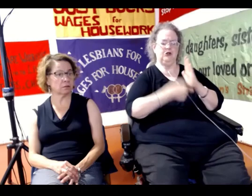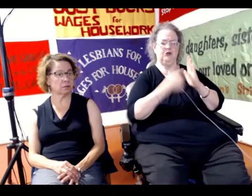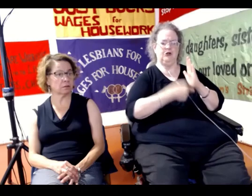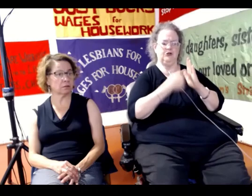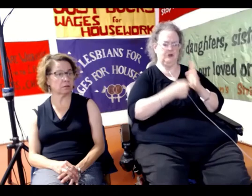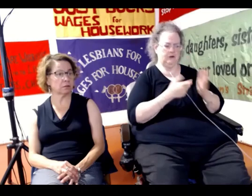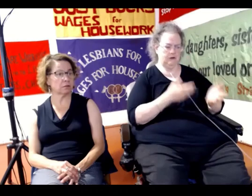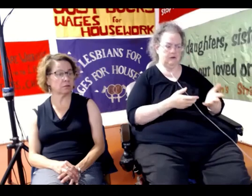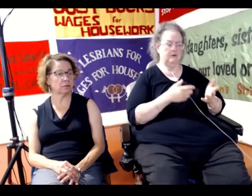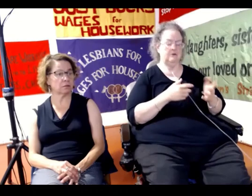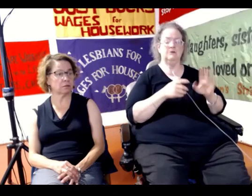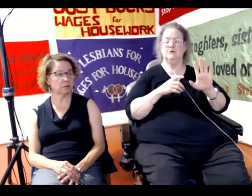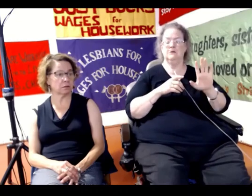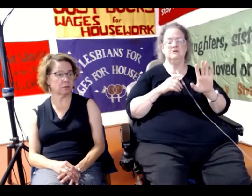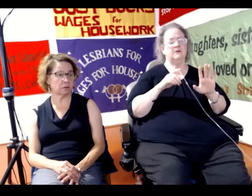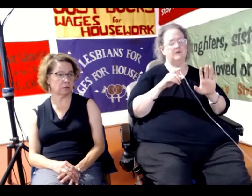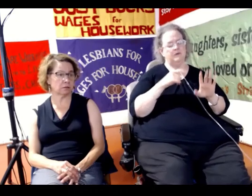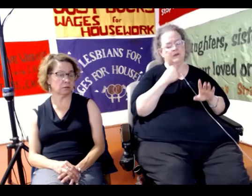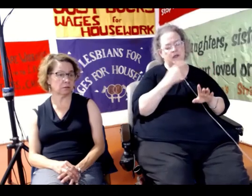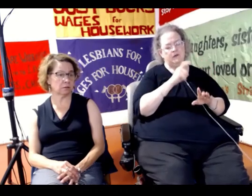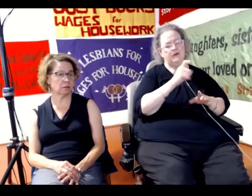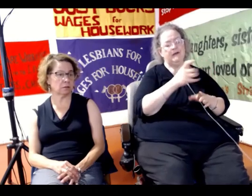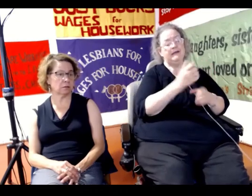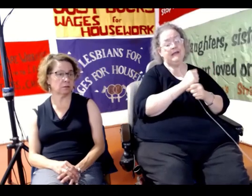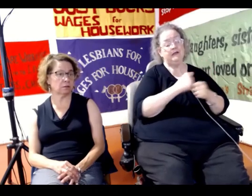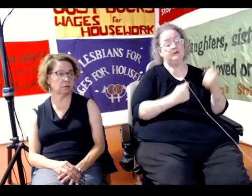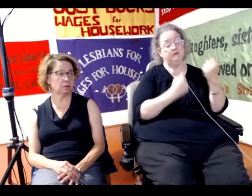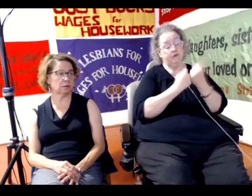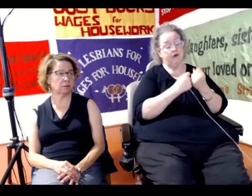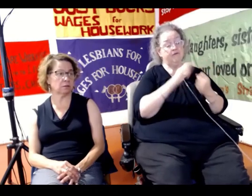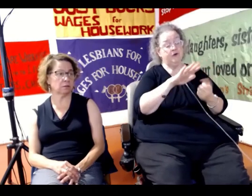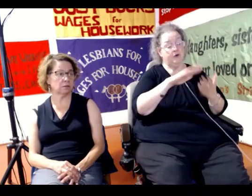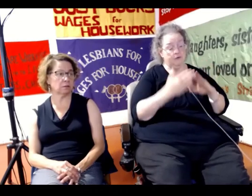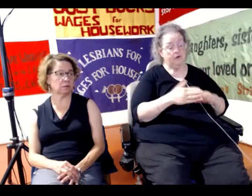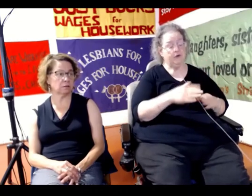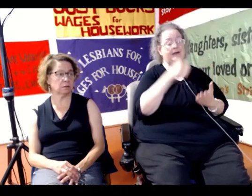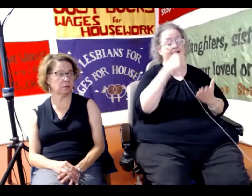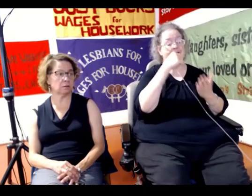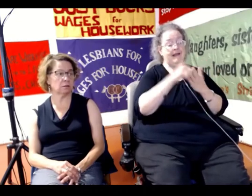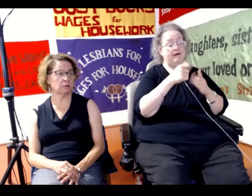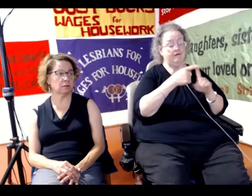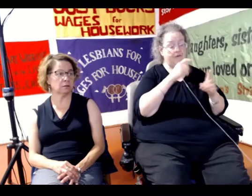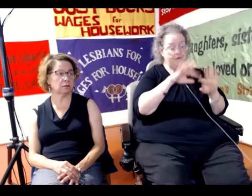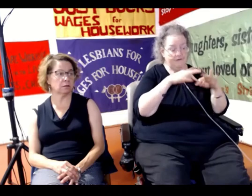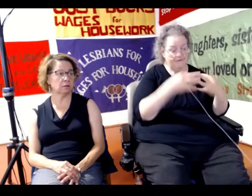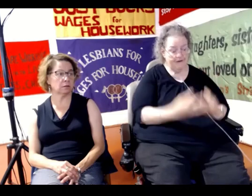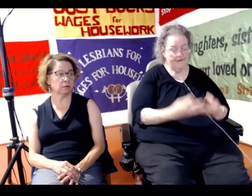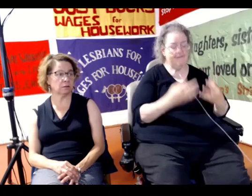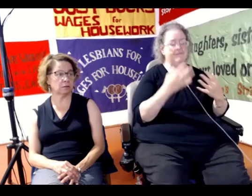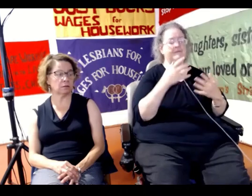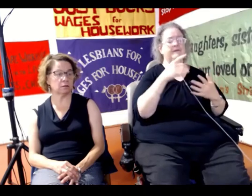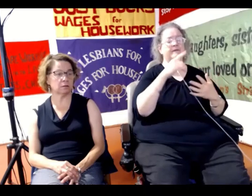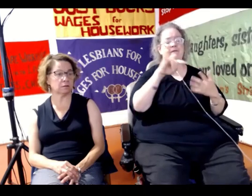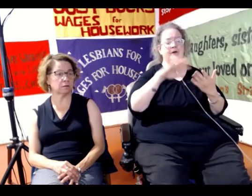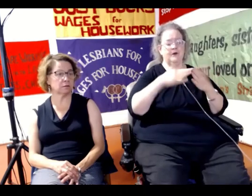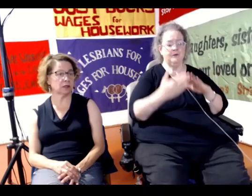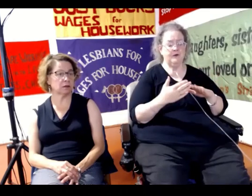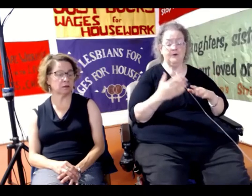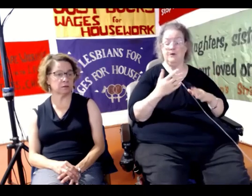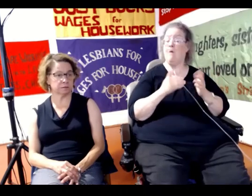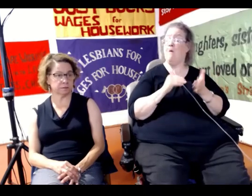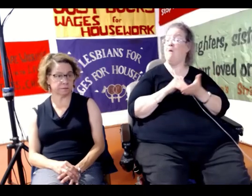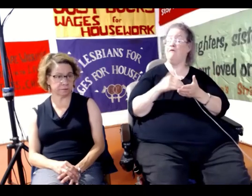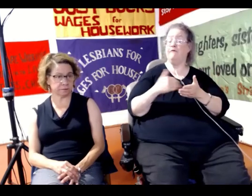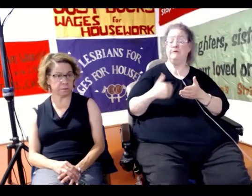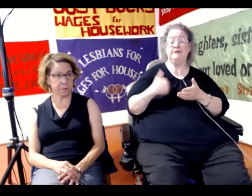support from your community, from your family, get letters. For young people, they often don't have anyone